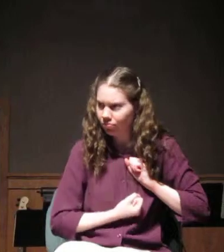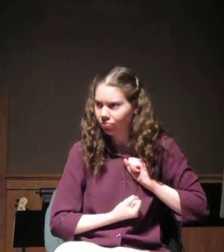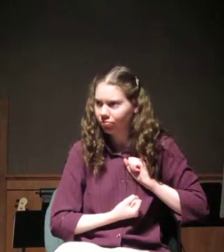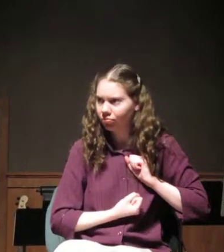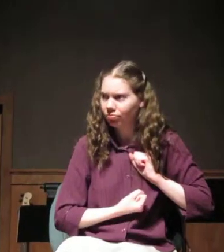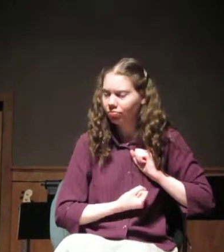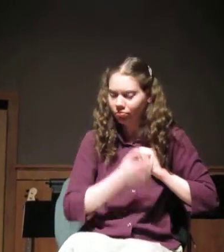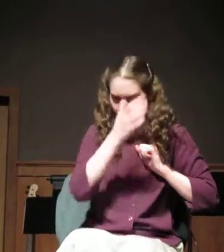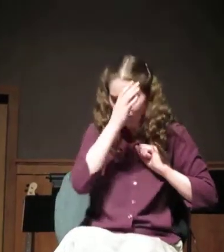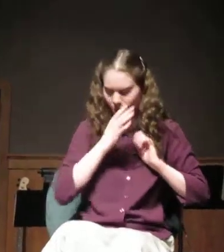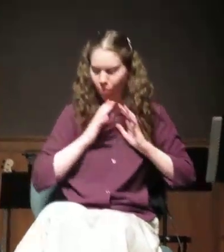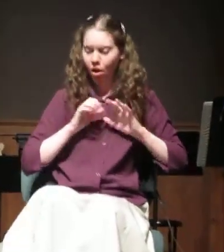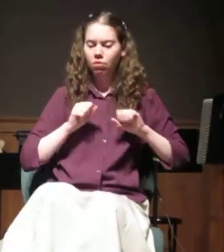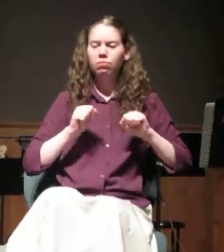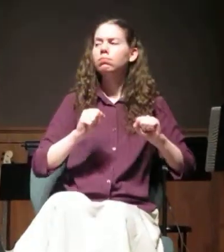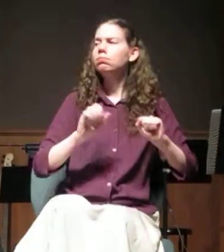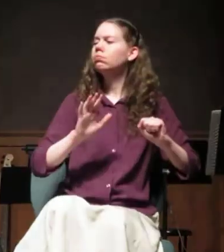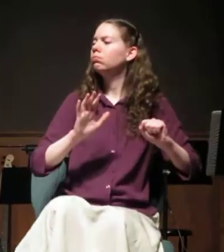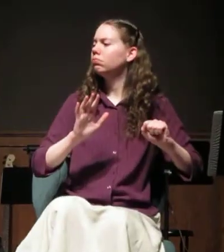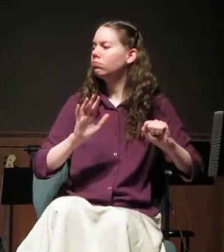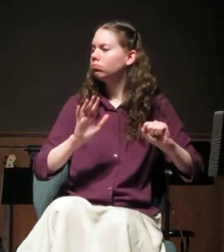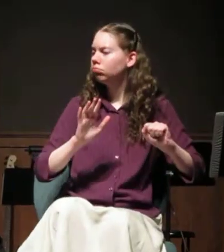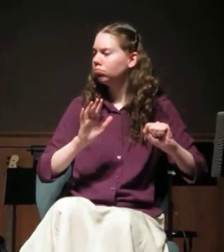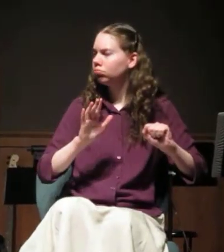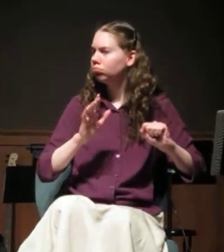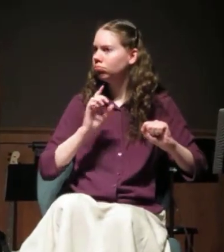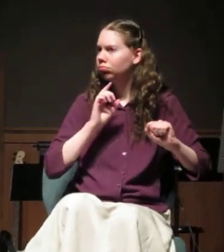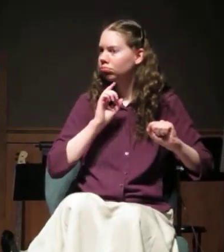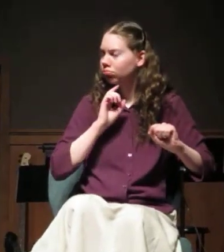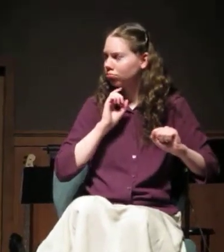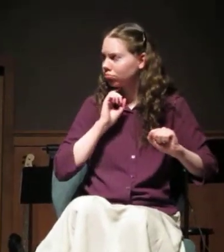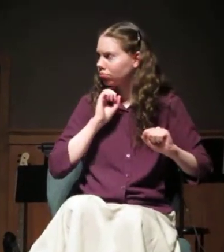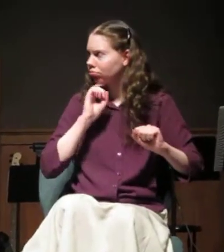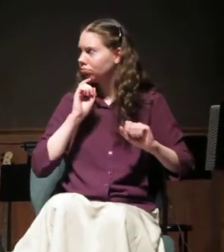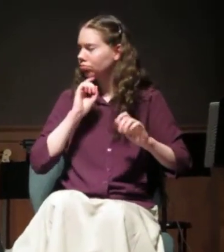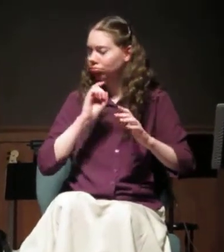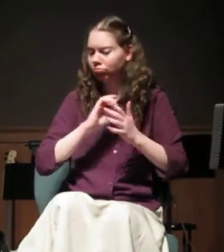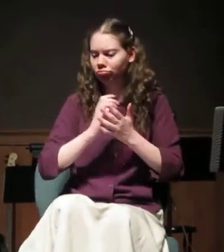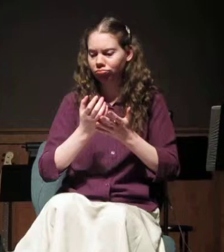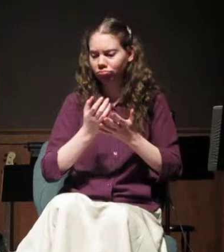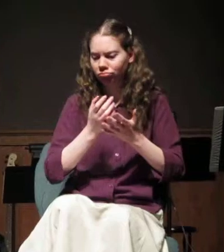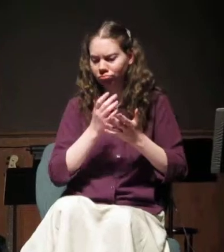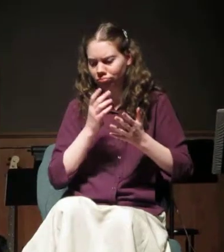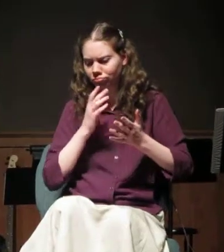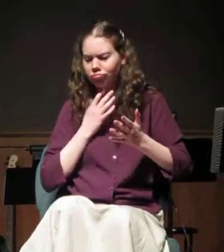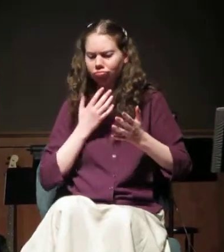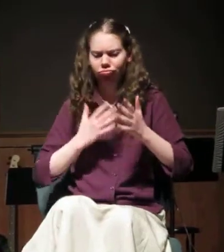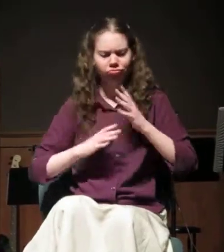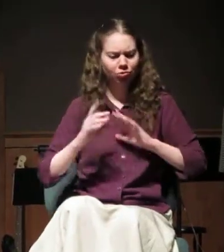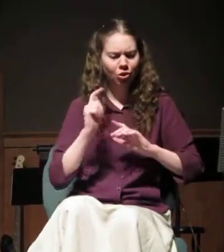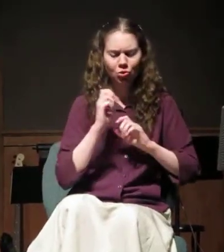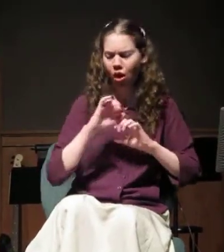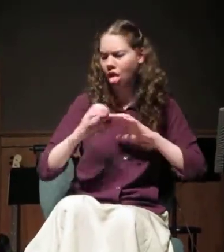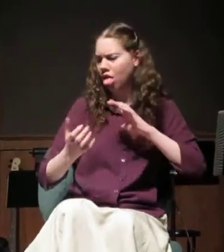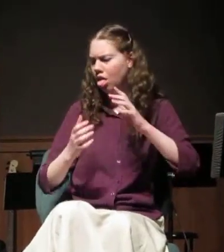stopped his cart. Quietly, he walked a woman, stepping around tin cans, dead toys, discarded clothes.